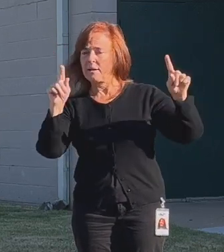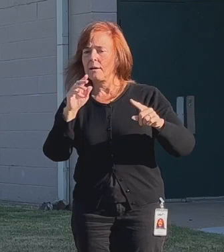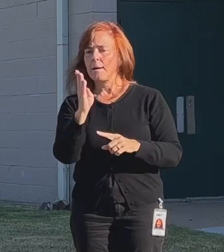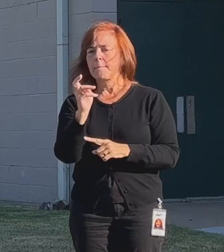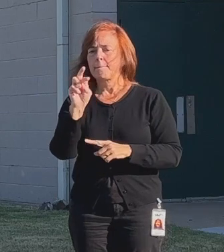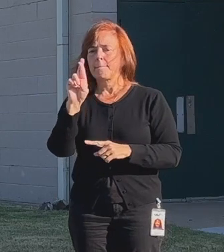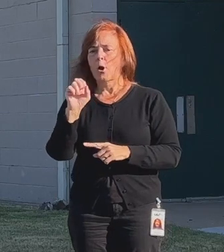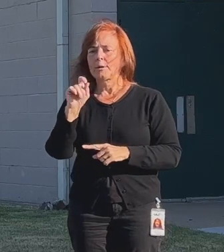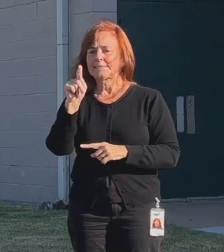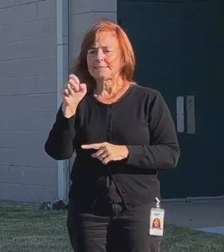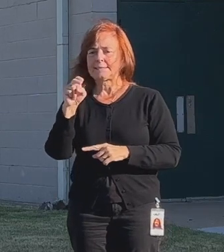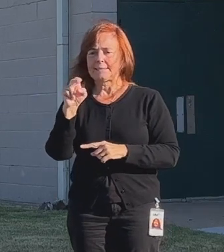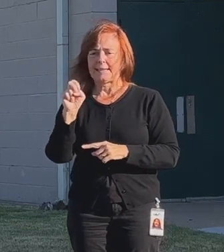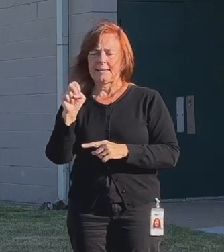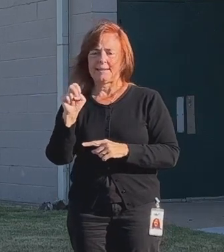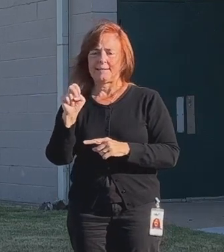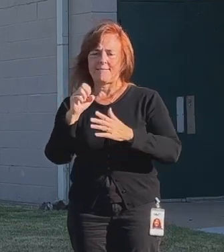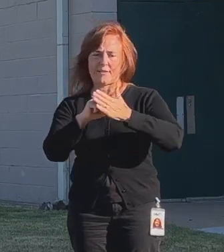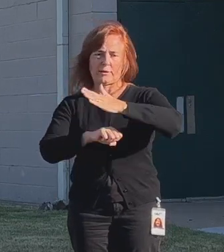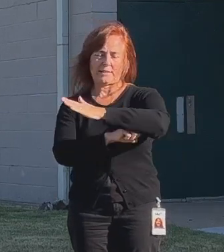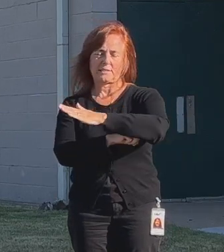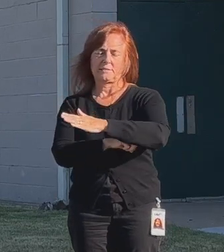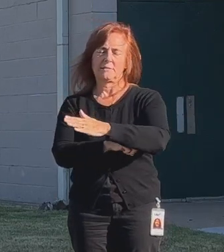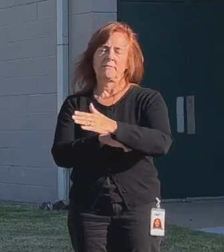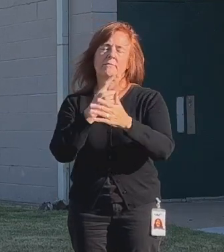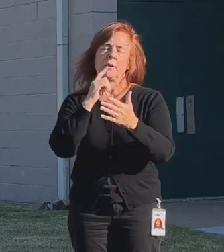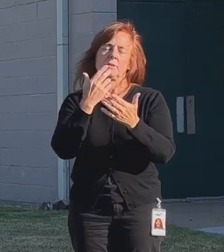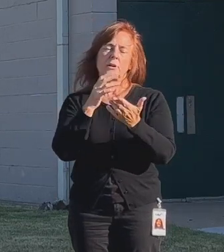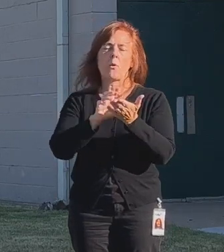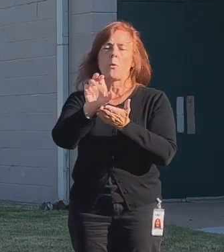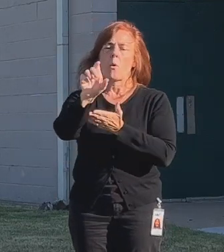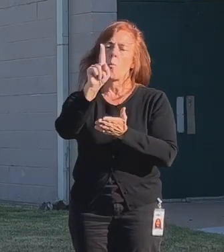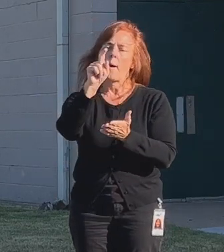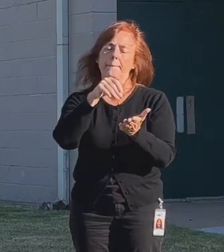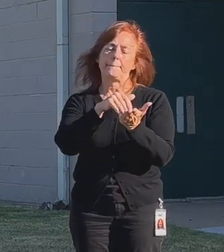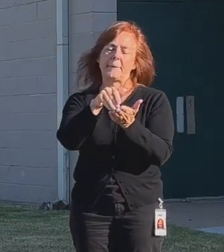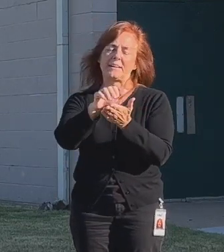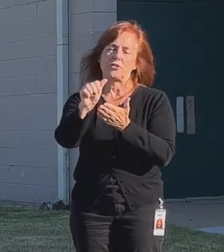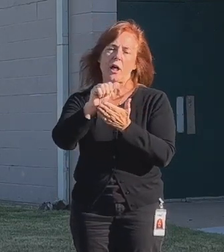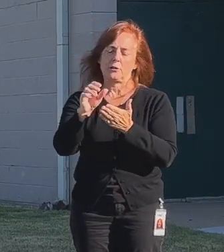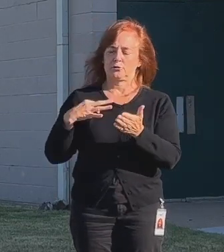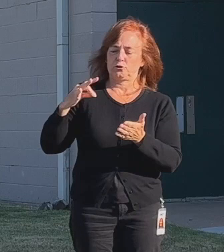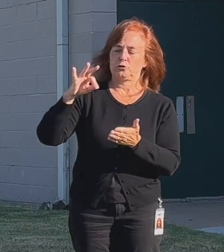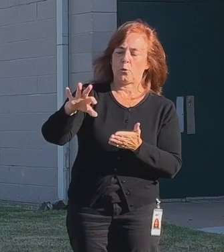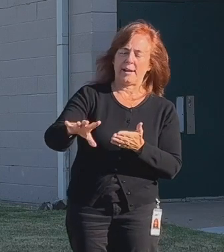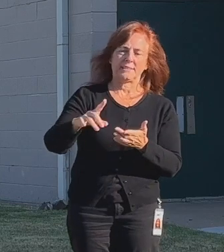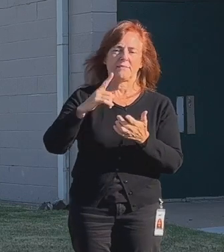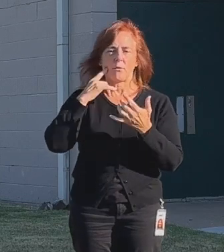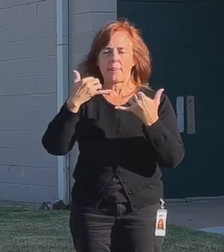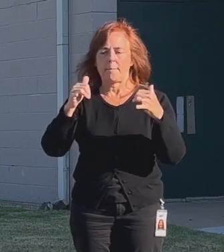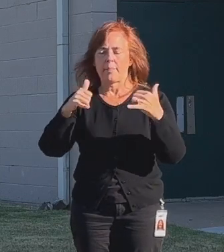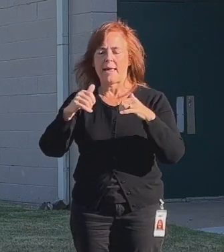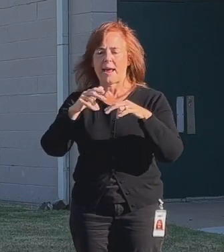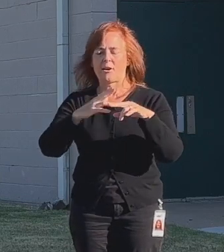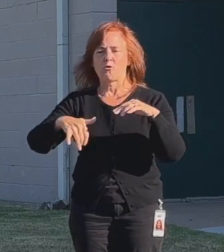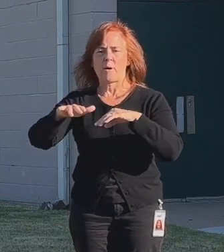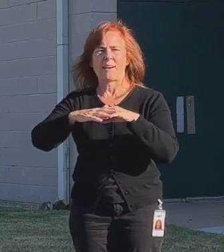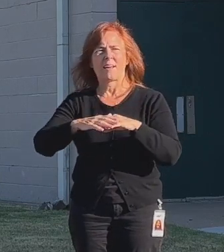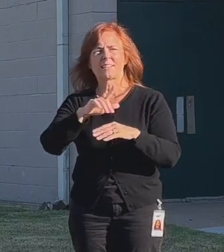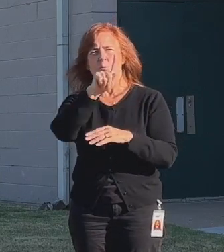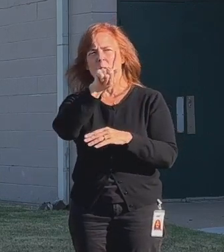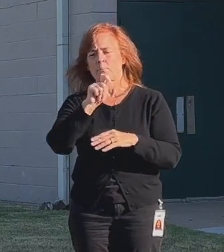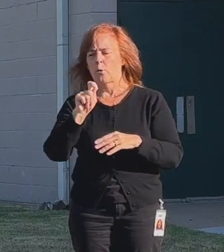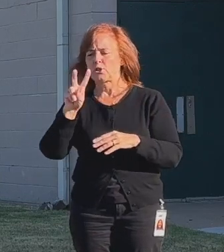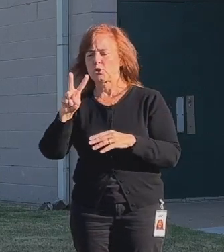which very, very generously, a million dollar donation to go toward this playground. The total cost will be around 1